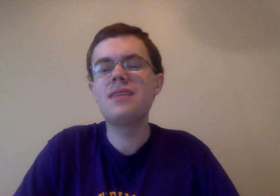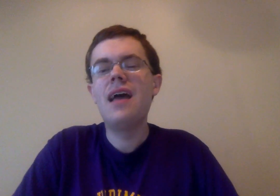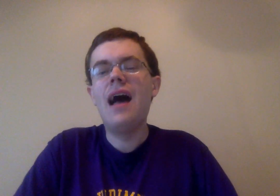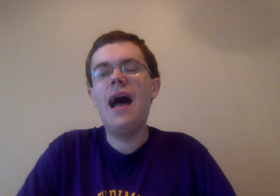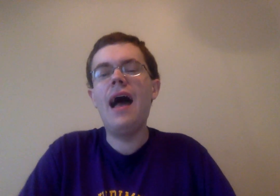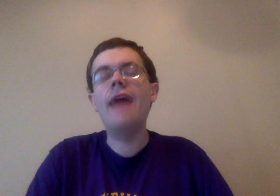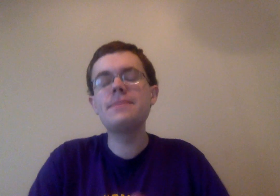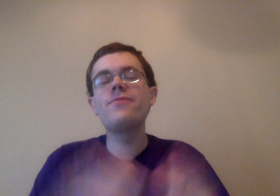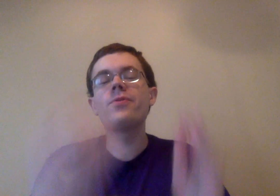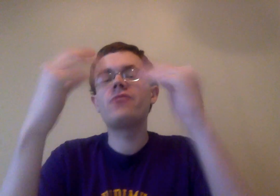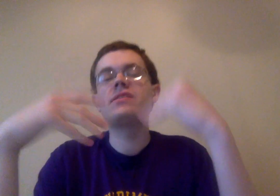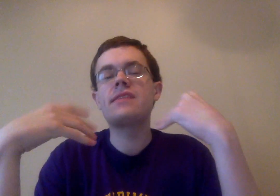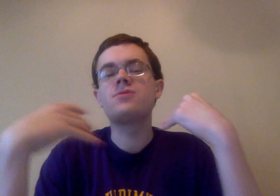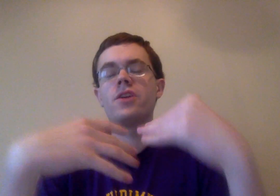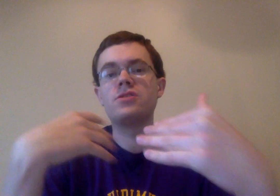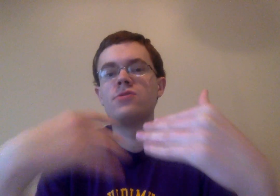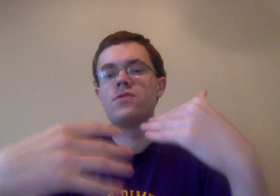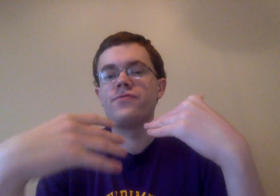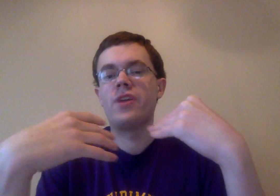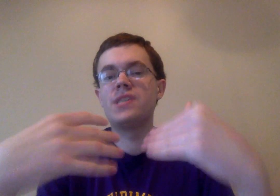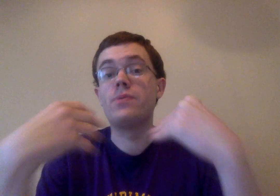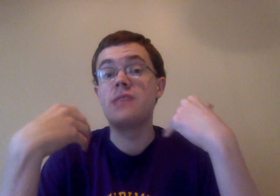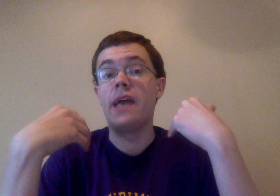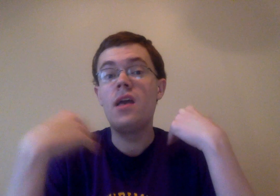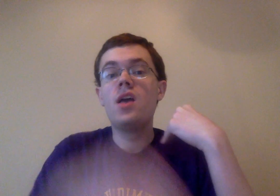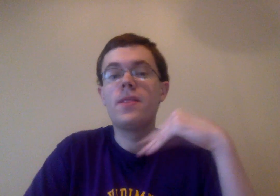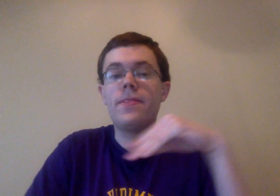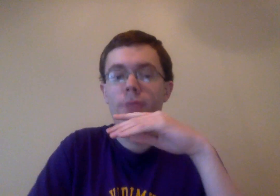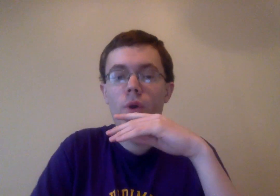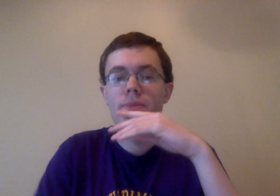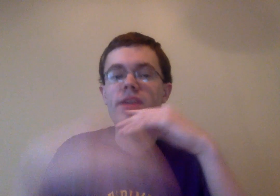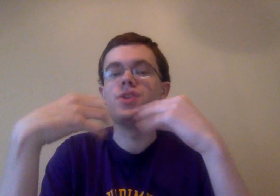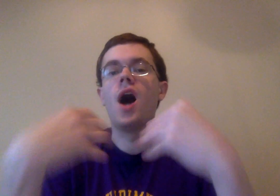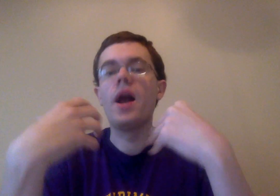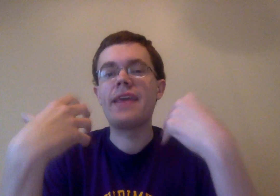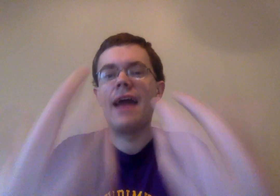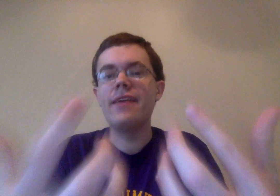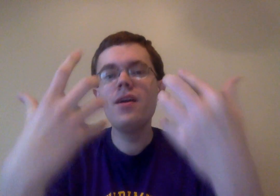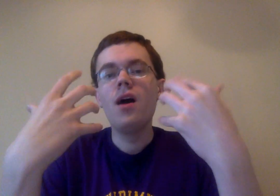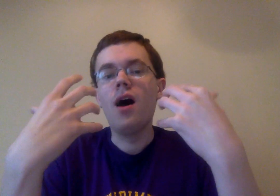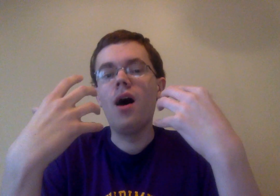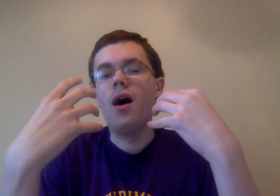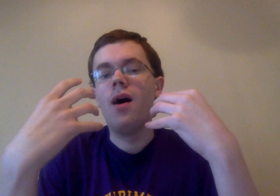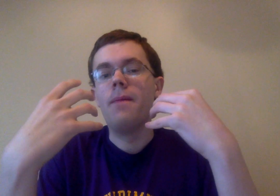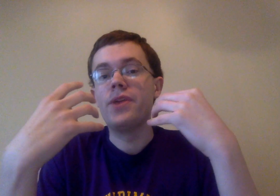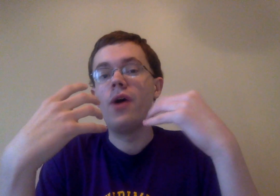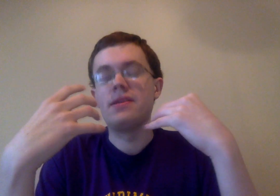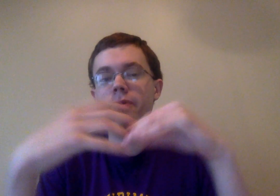I said before that I really liked how Sarada and Chocho's friendship was, like, notably non-catty. Um, you know, as opposed